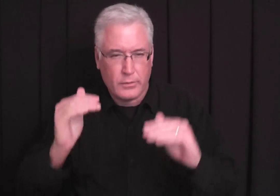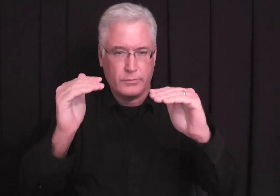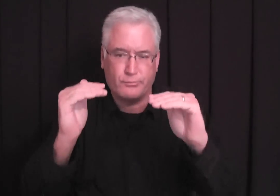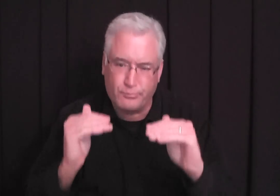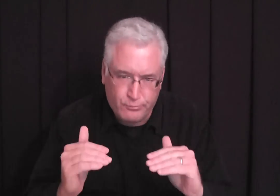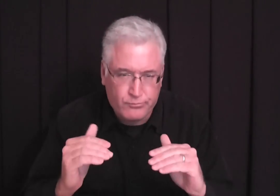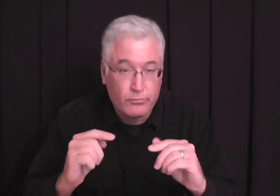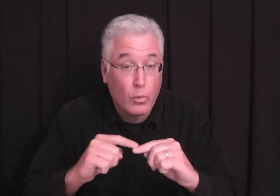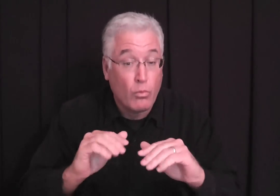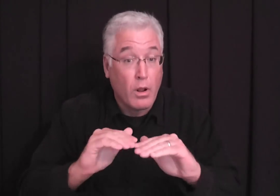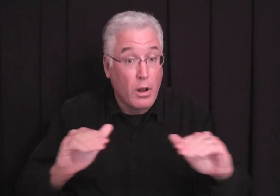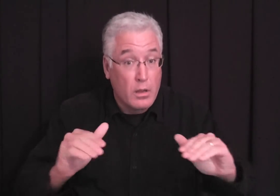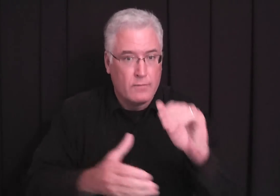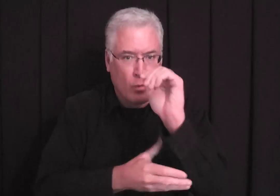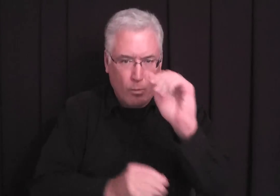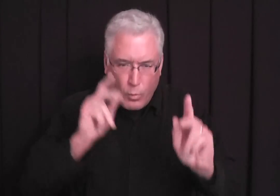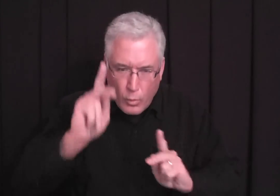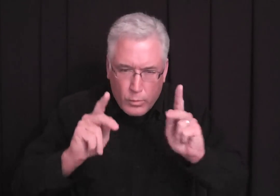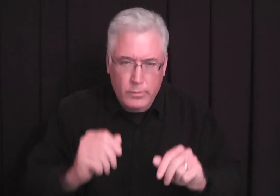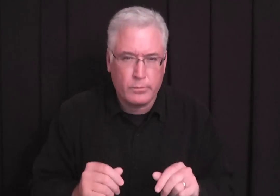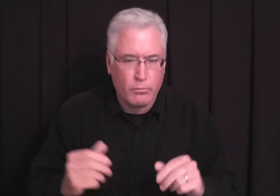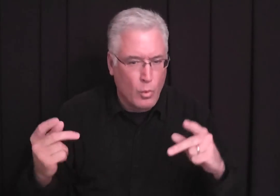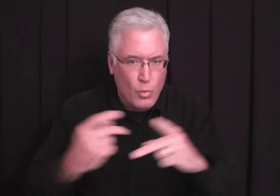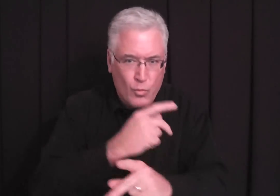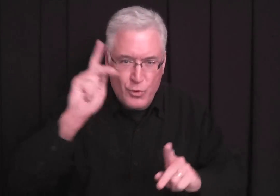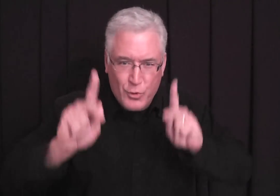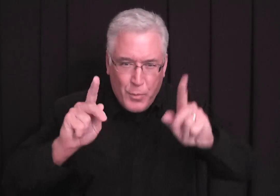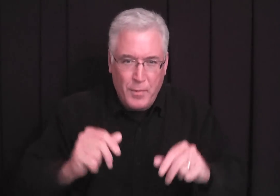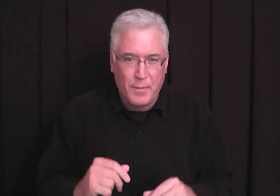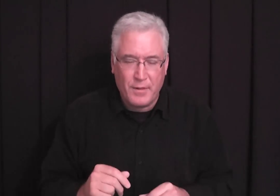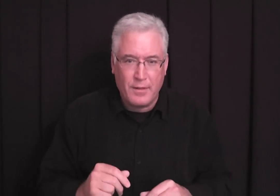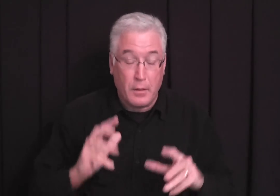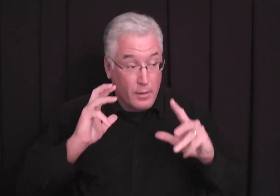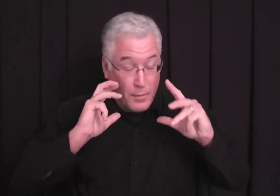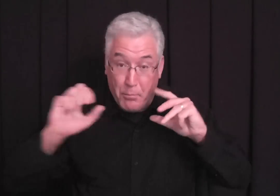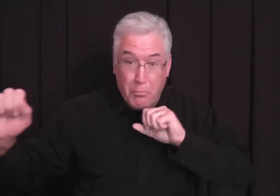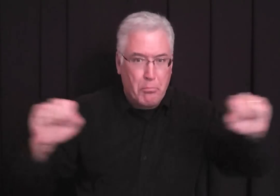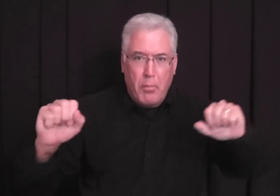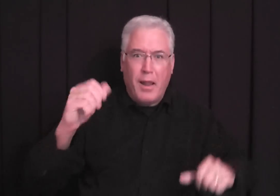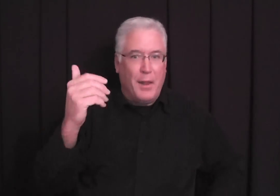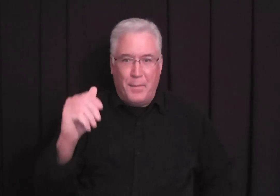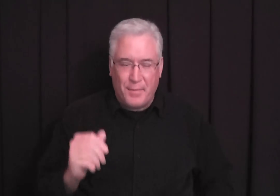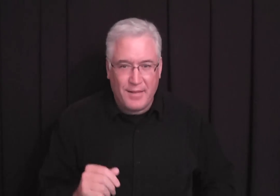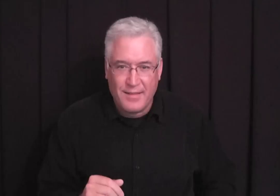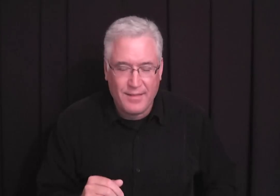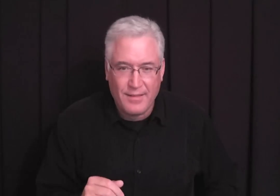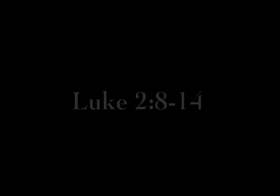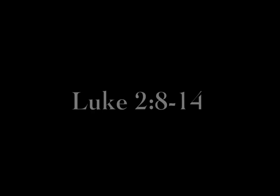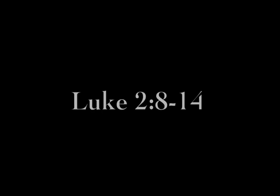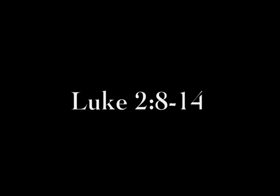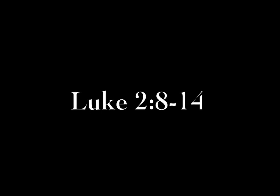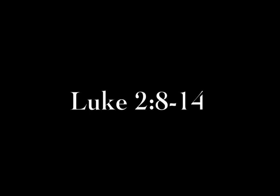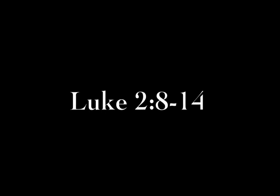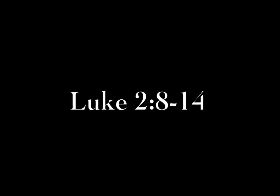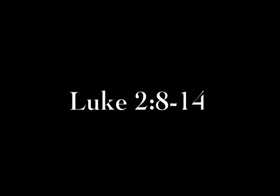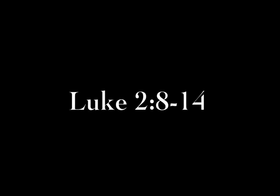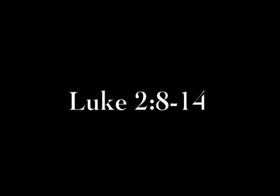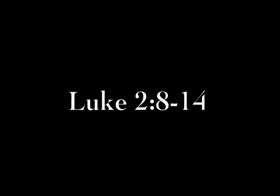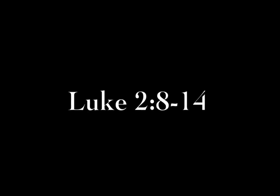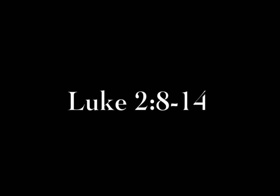thinking to how we are. He went to the poorest of the poor, the worst of the worst. Luke 2, 8